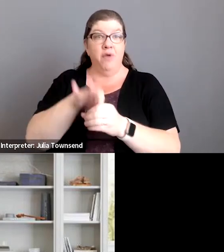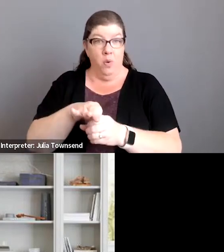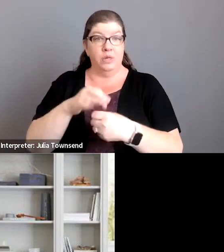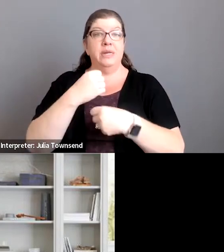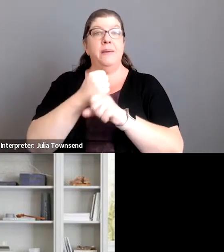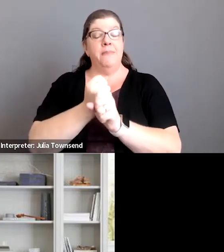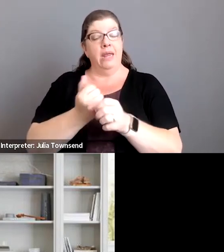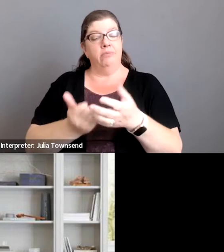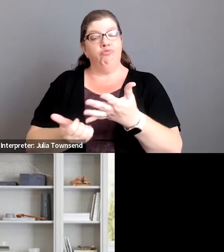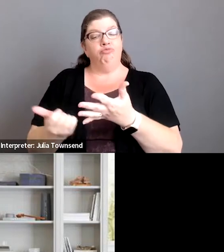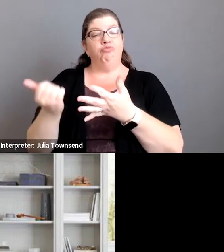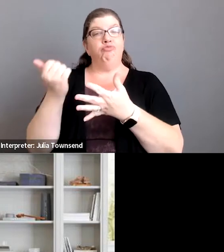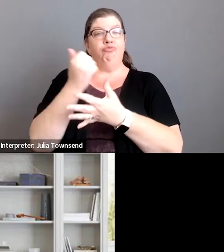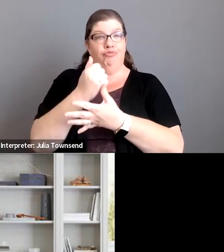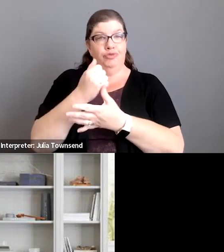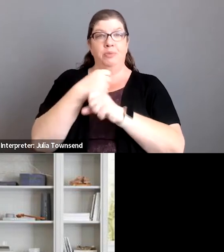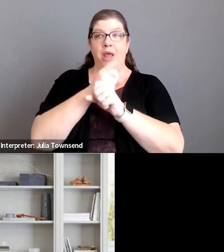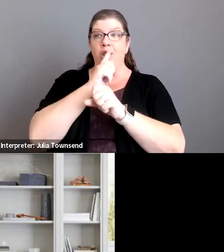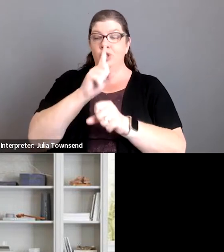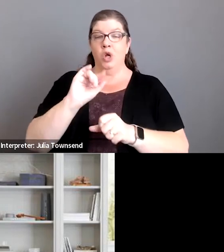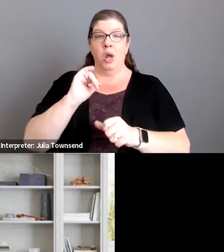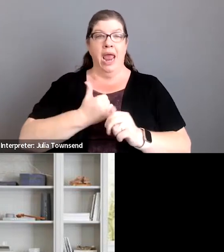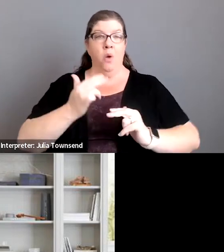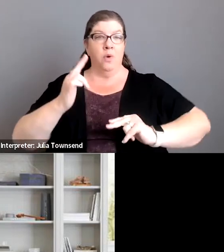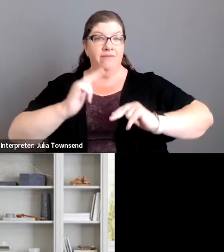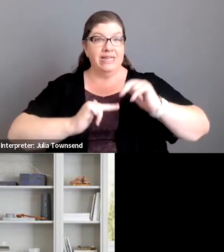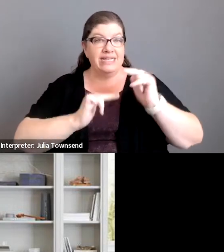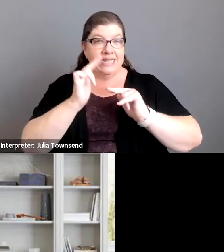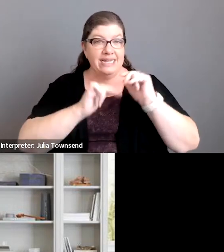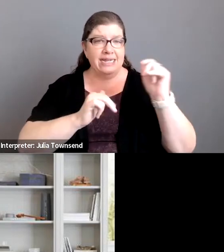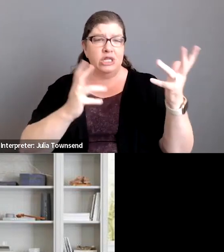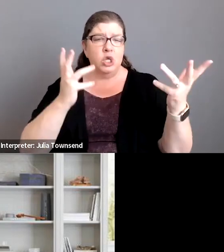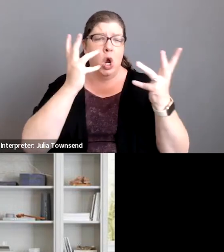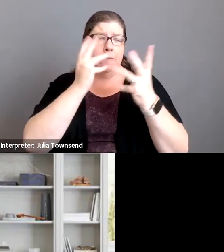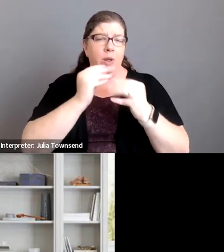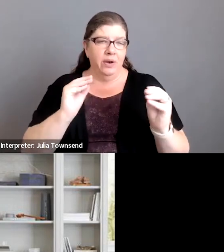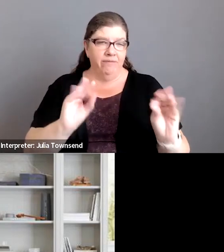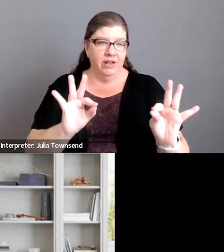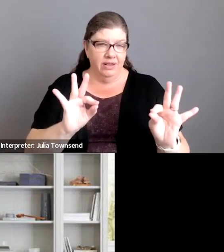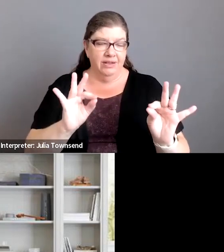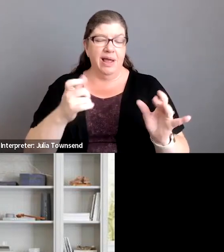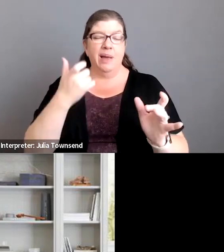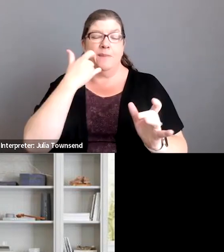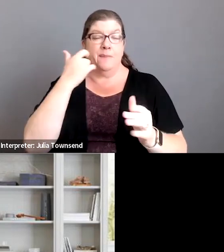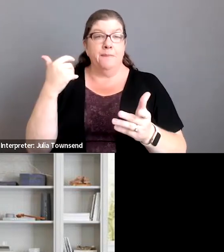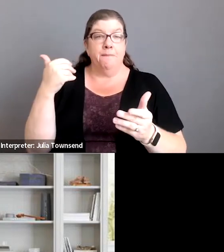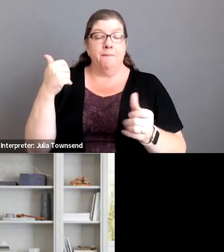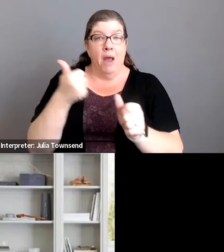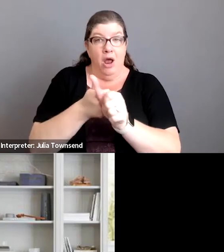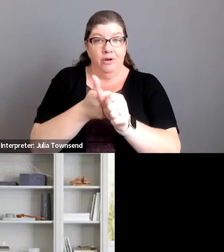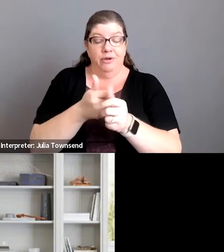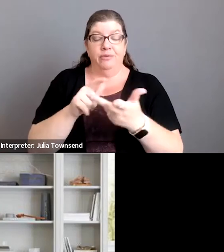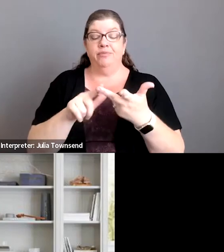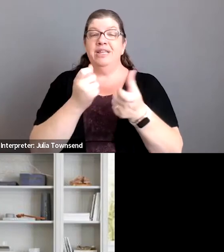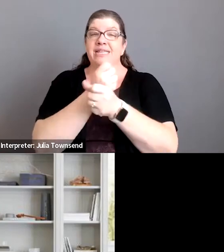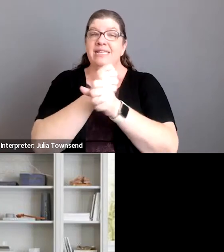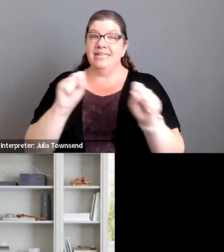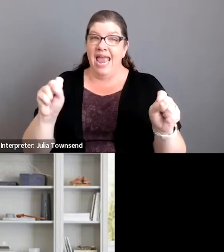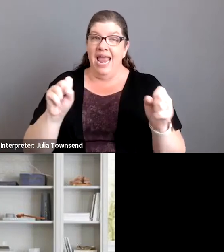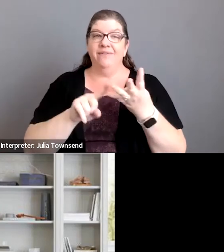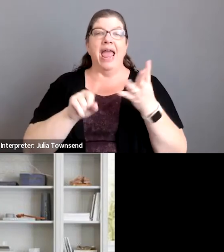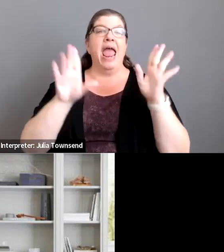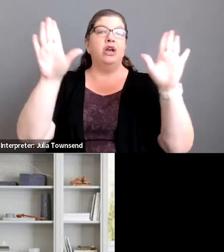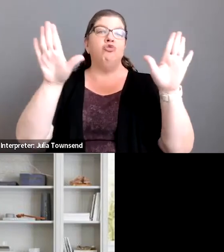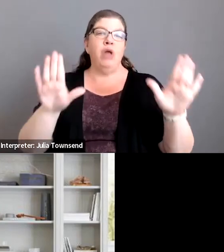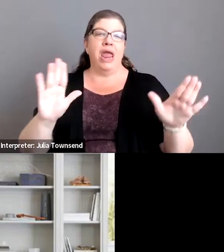make a priority to make sure that our facilities are beautiful modern safe and great